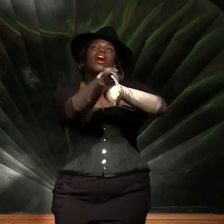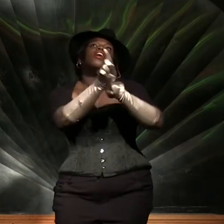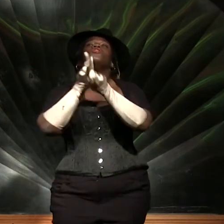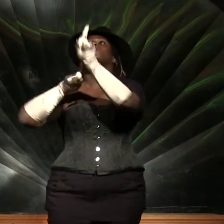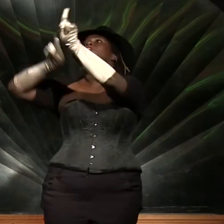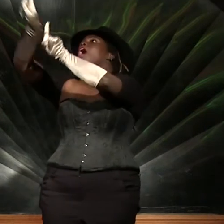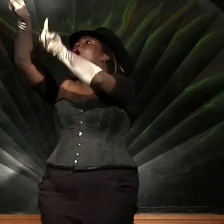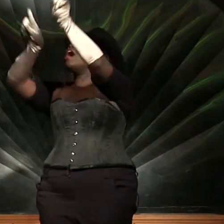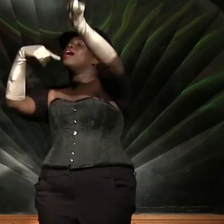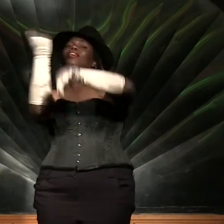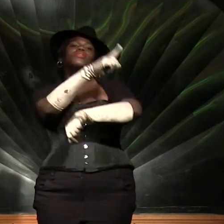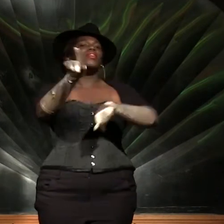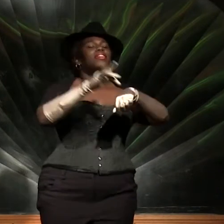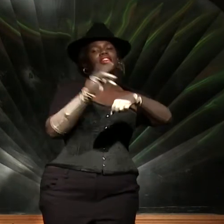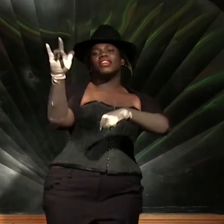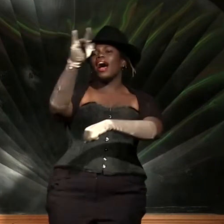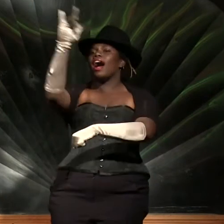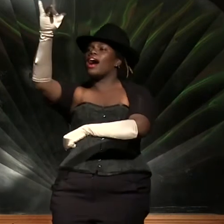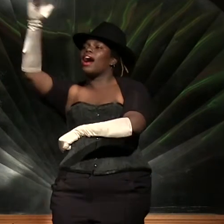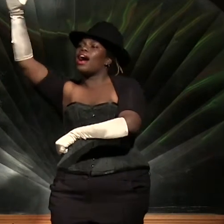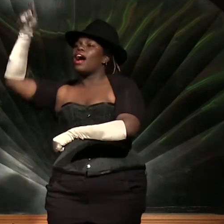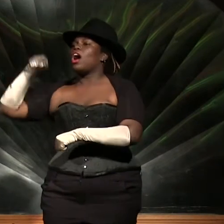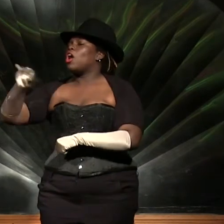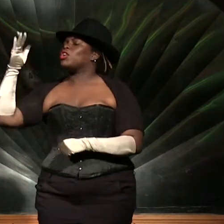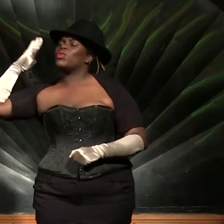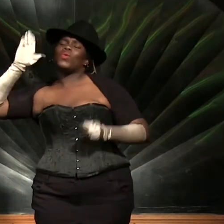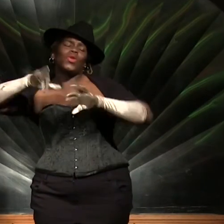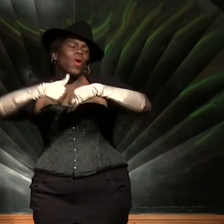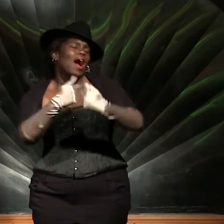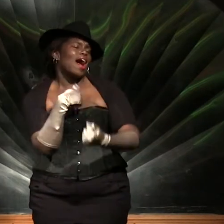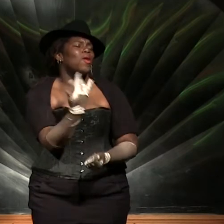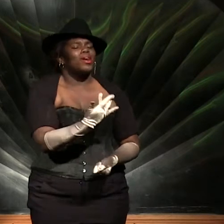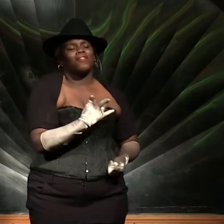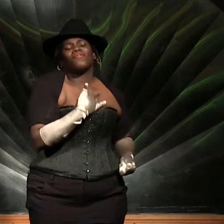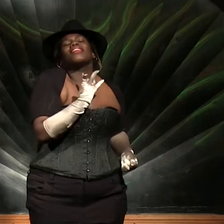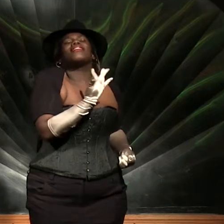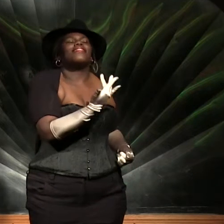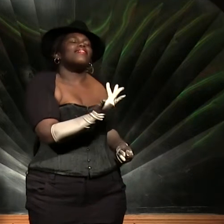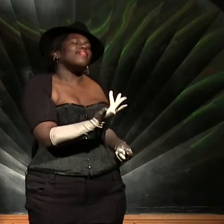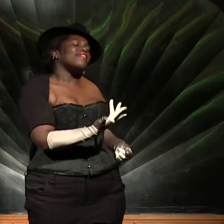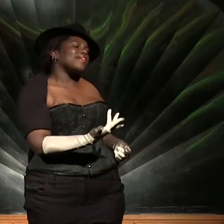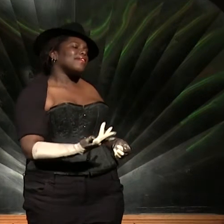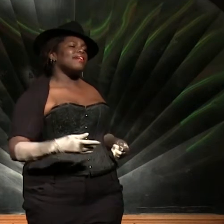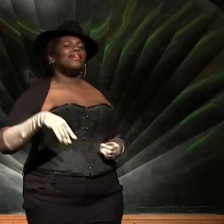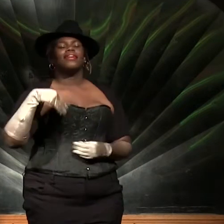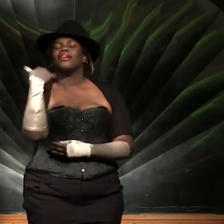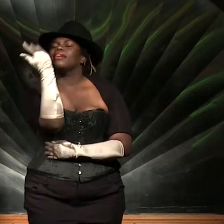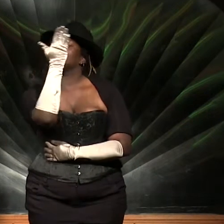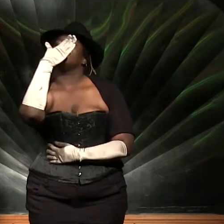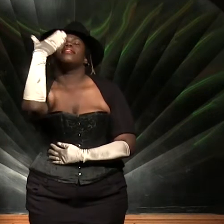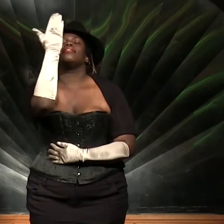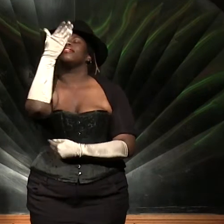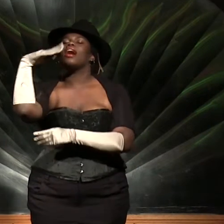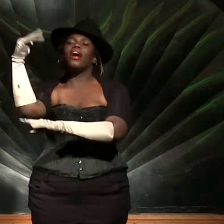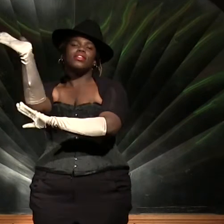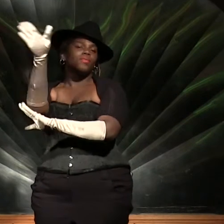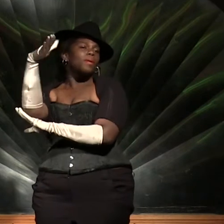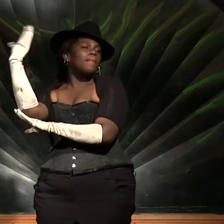Stars when you shine You know how I feel Sands of the